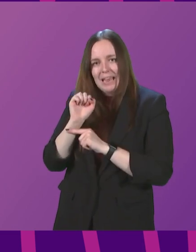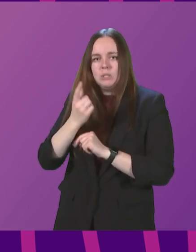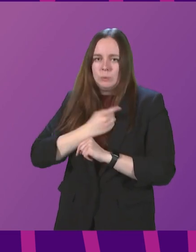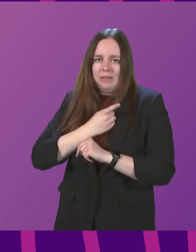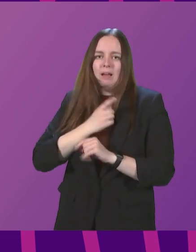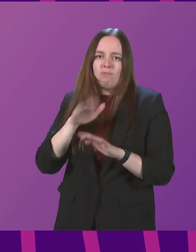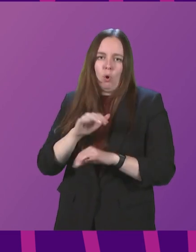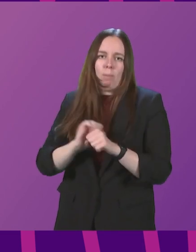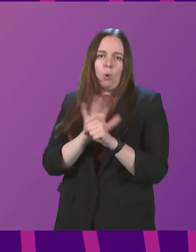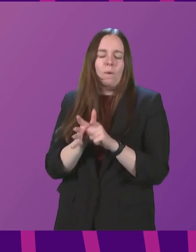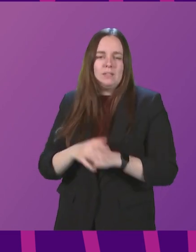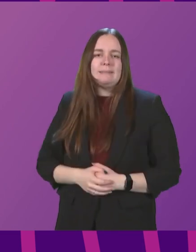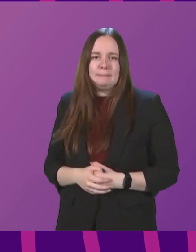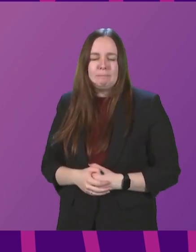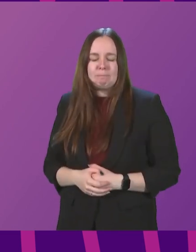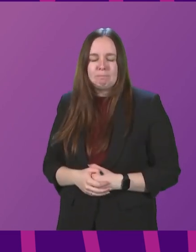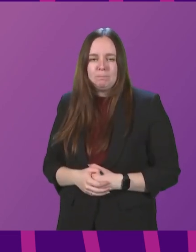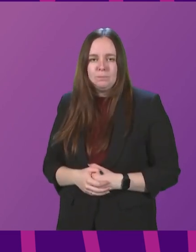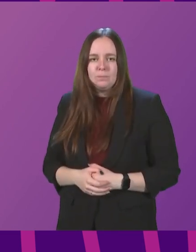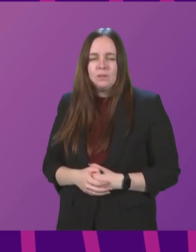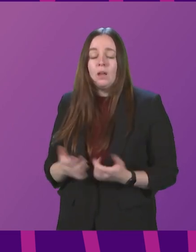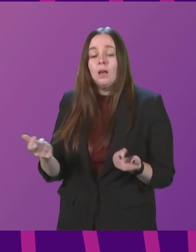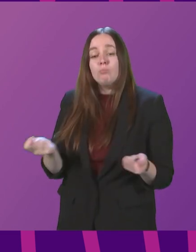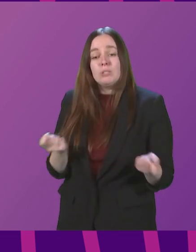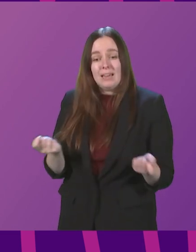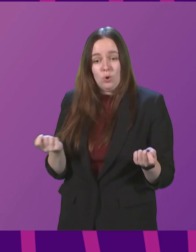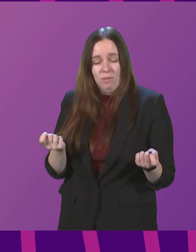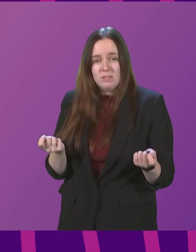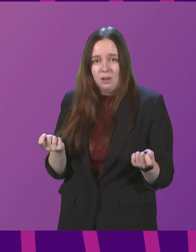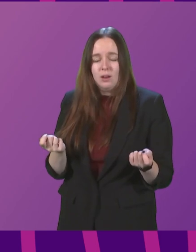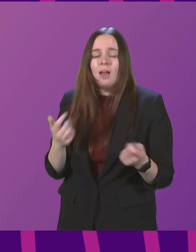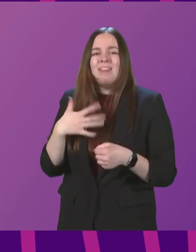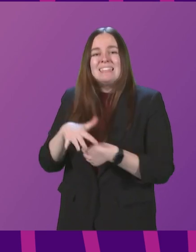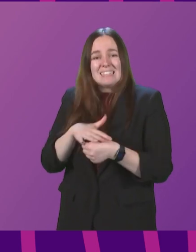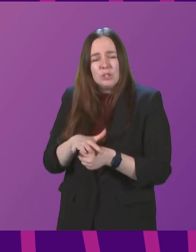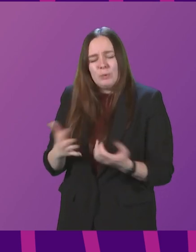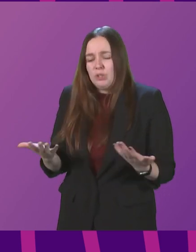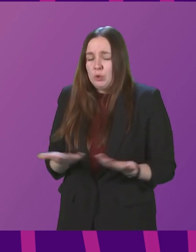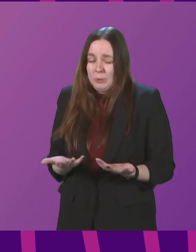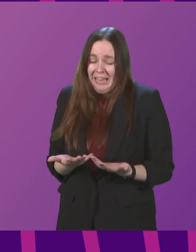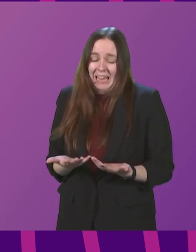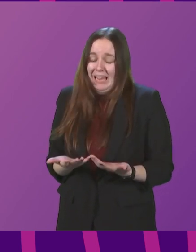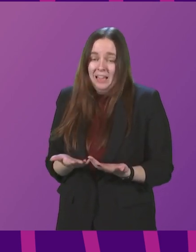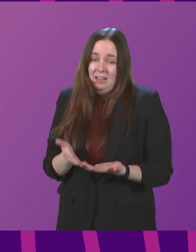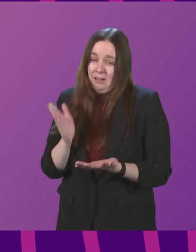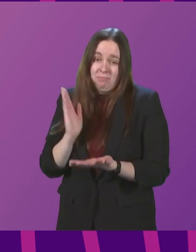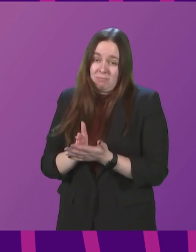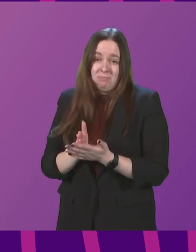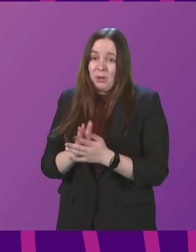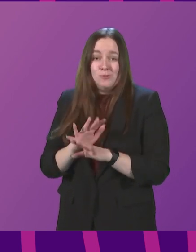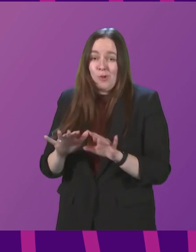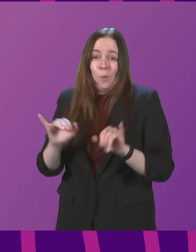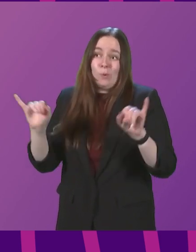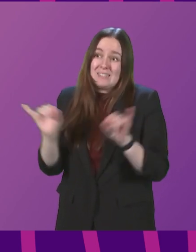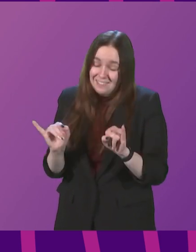these vaccines do offer. Siding officer, the situation we face today is undoubtedly less severe and much